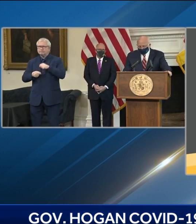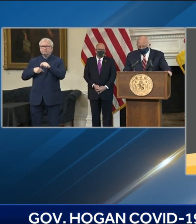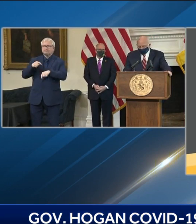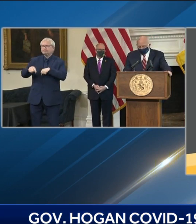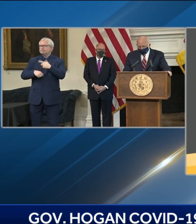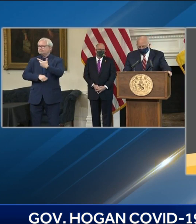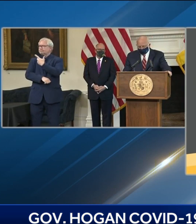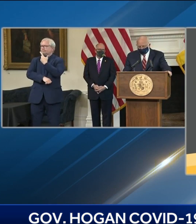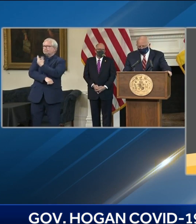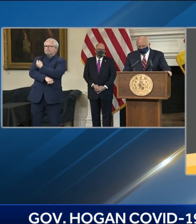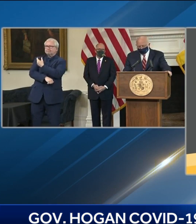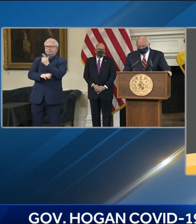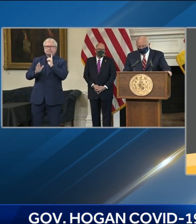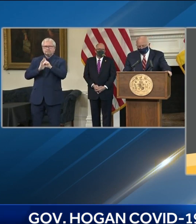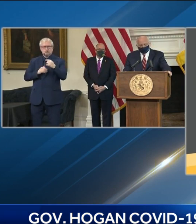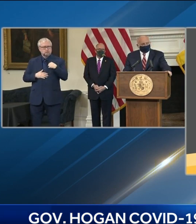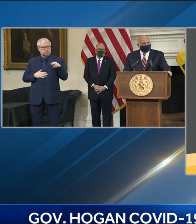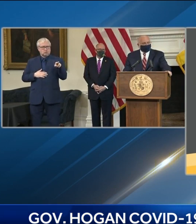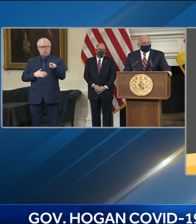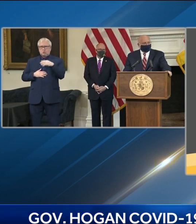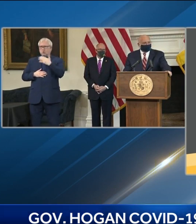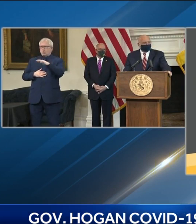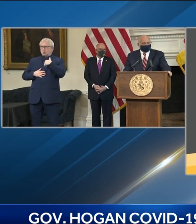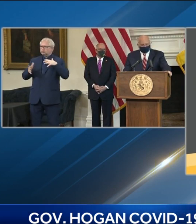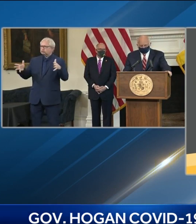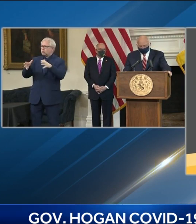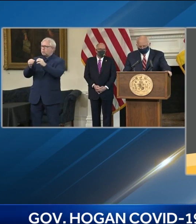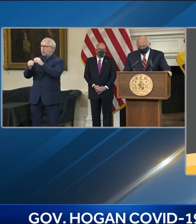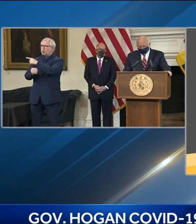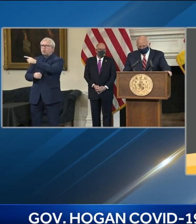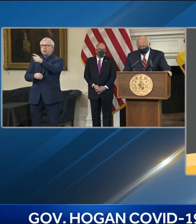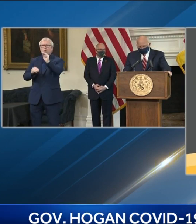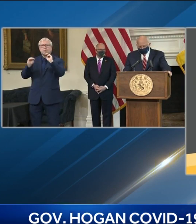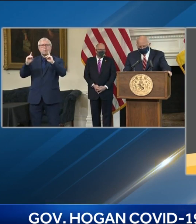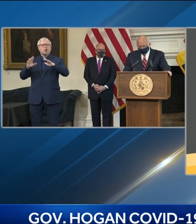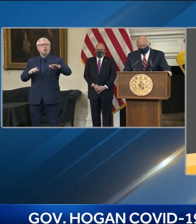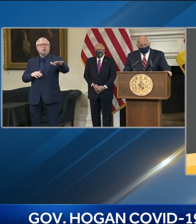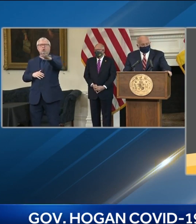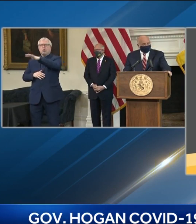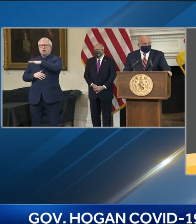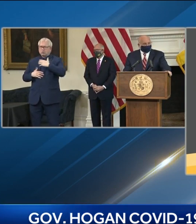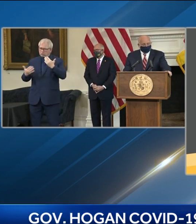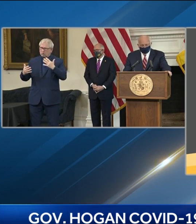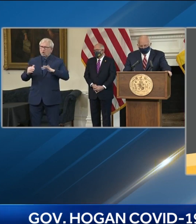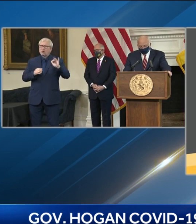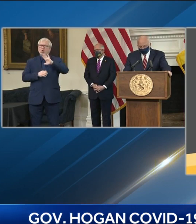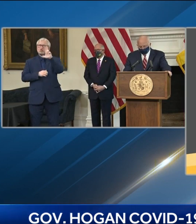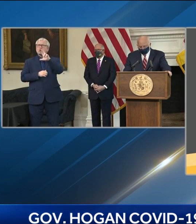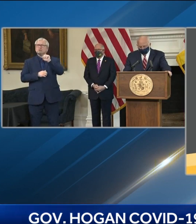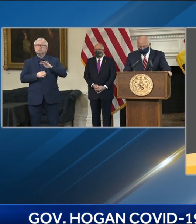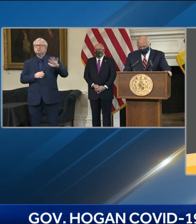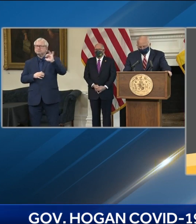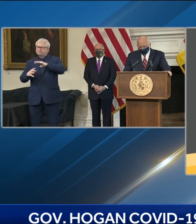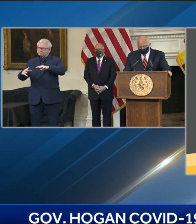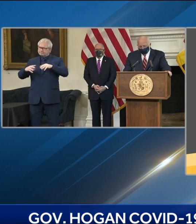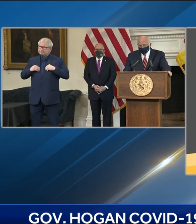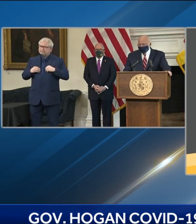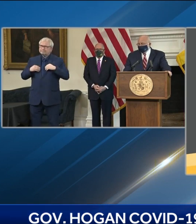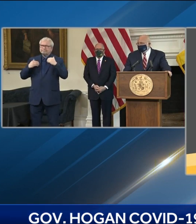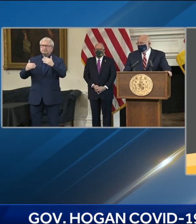embrace vaccine with confidence and not leave it on the shelf for yourself, your family or your community.